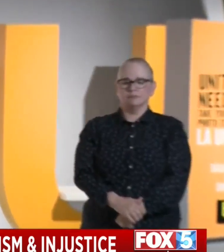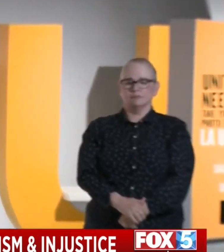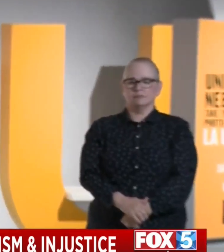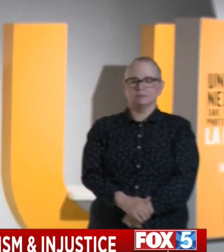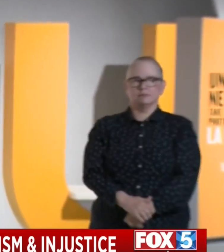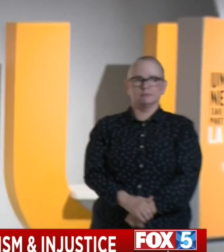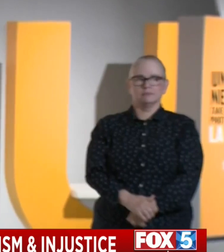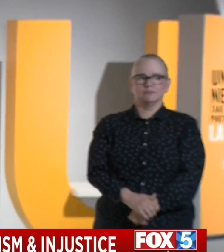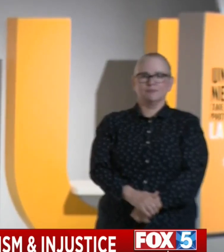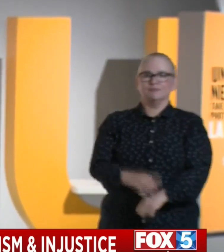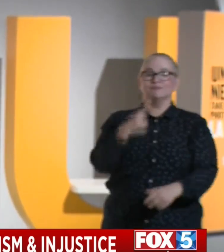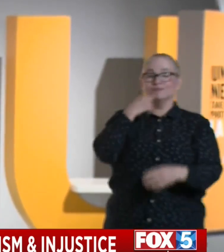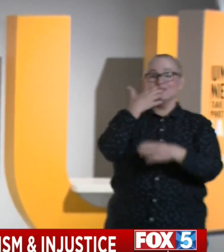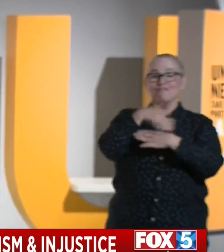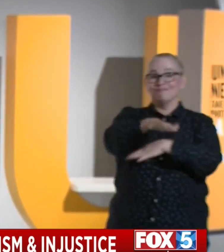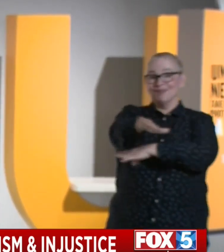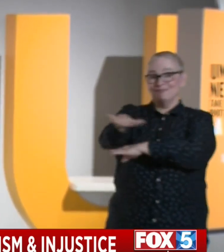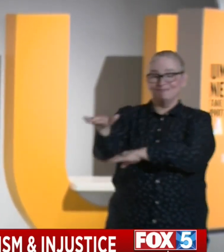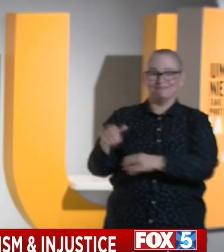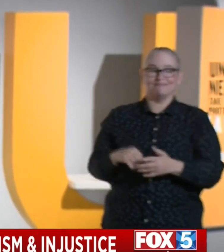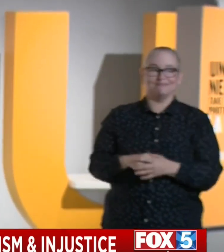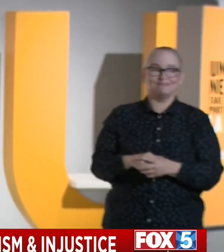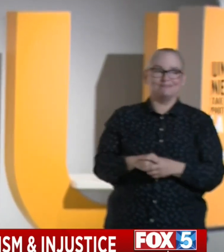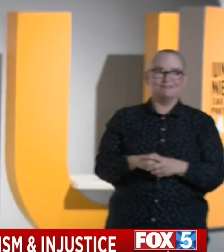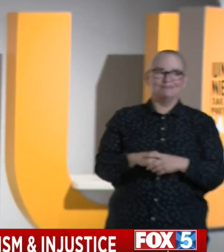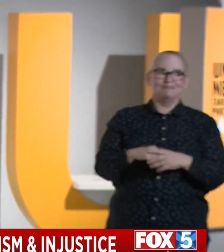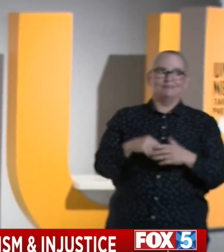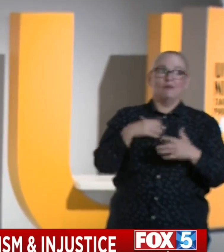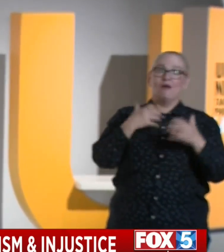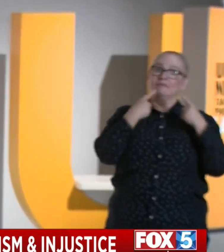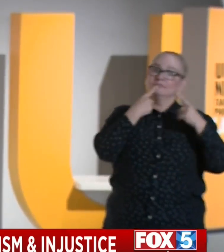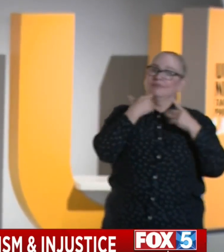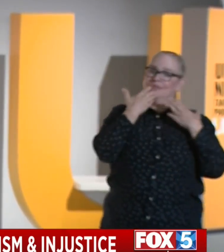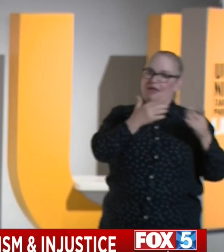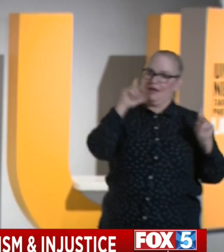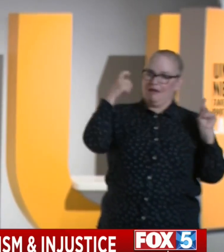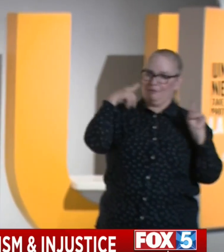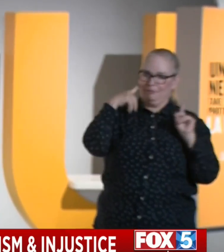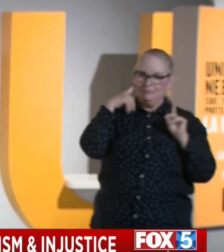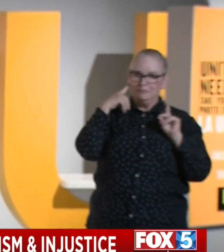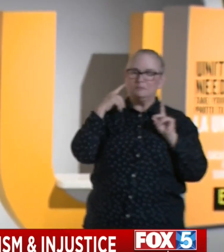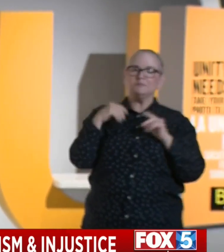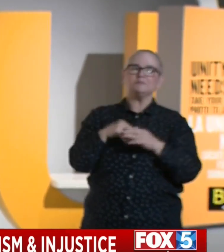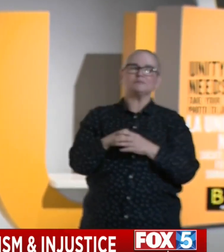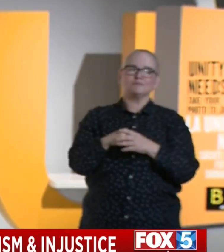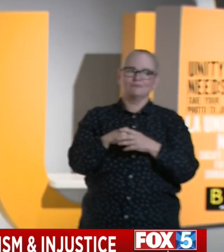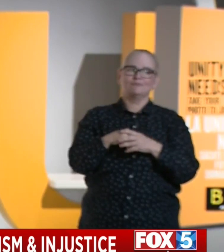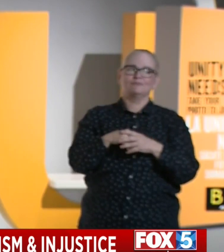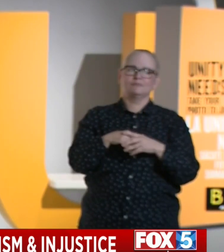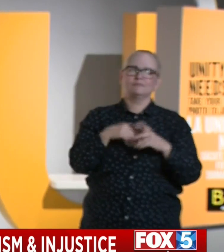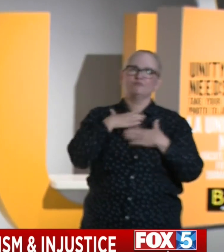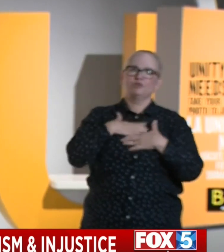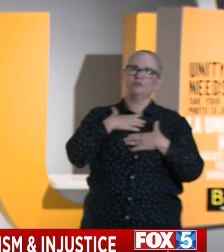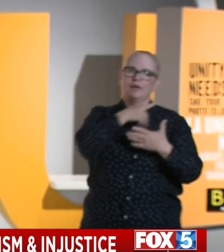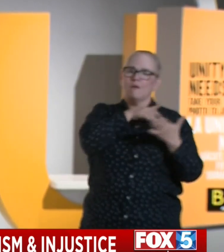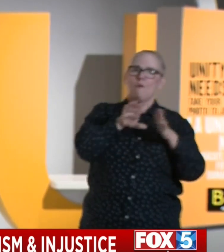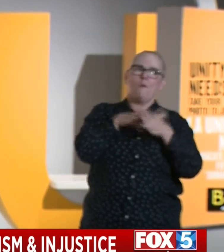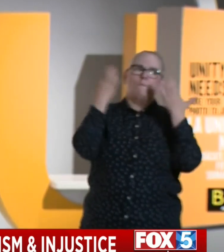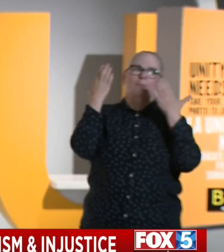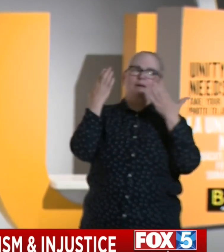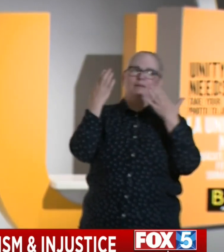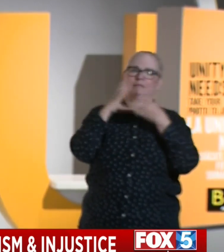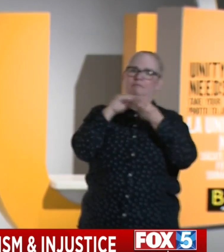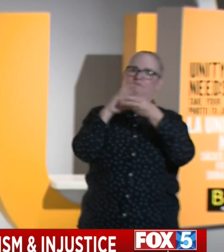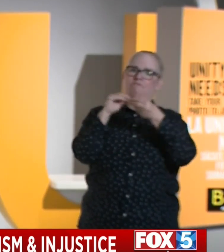Good afternoon. Let me start by first thanking the governor for his leadership. What I really appreciated with his opening remarks was